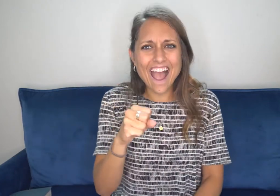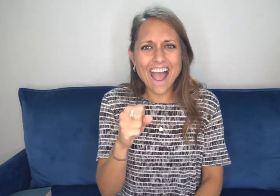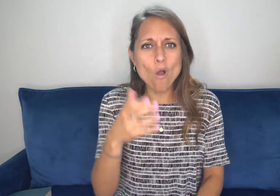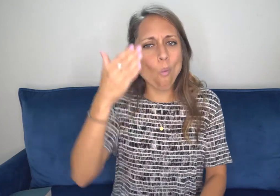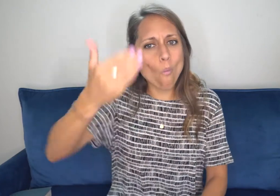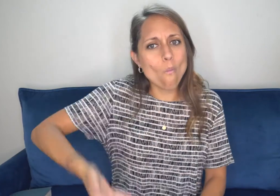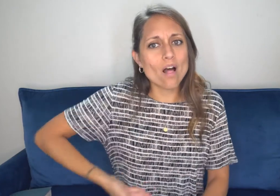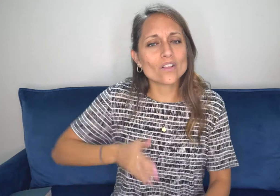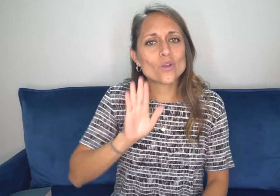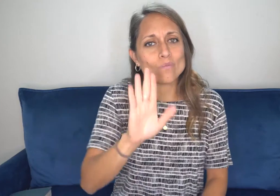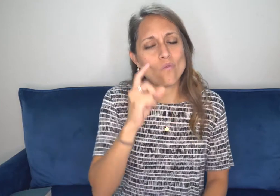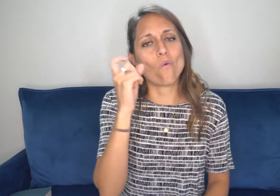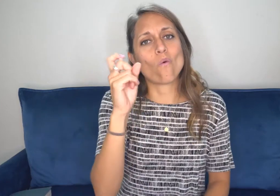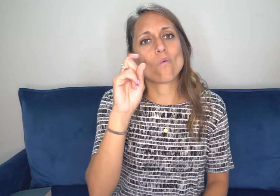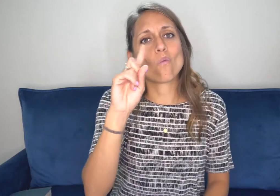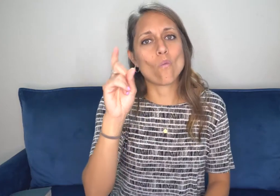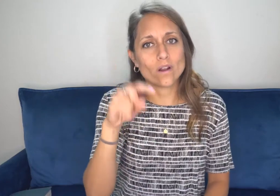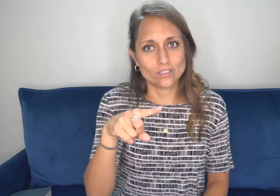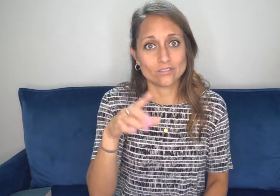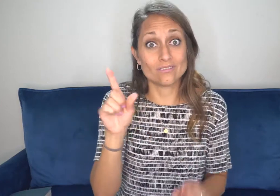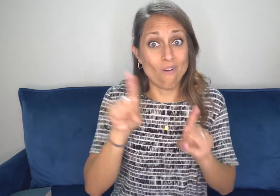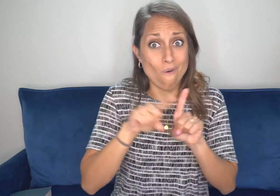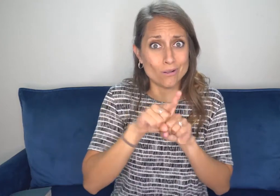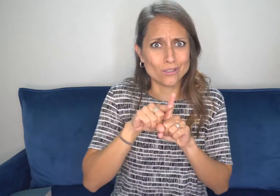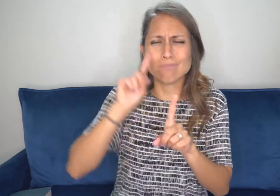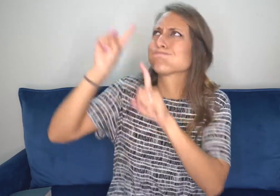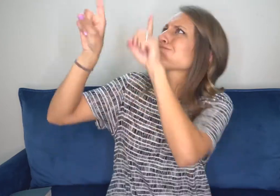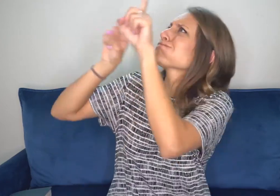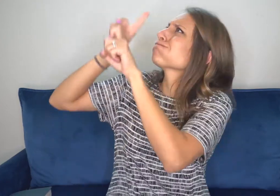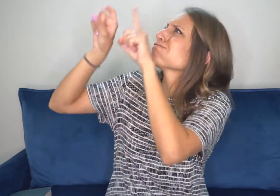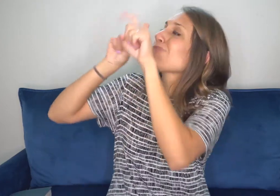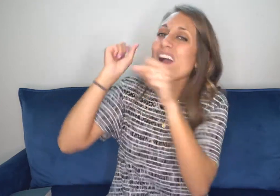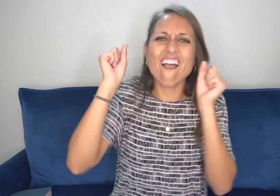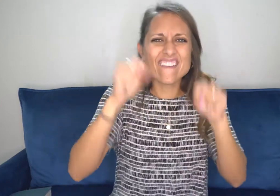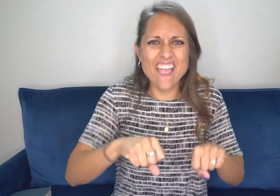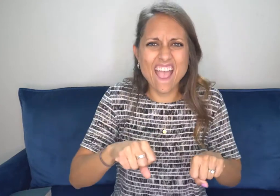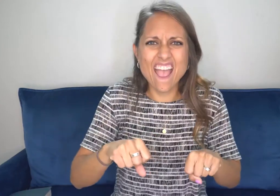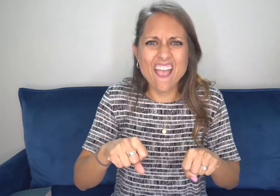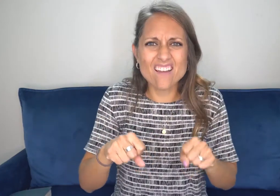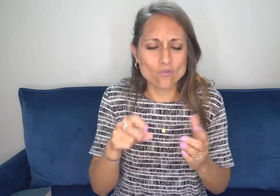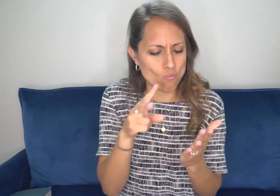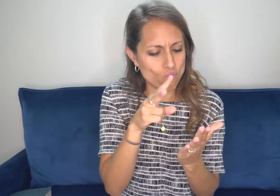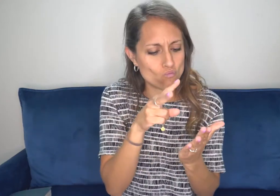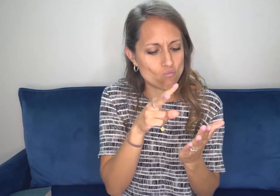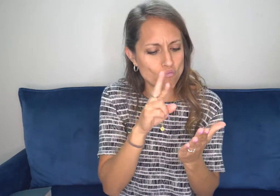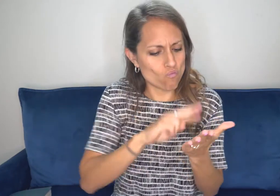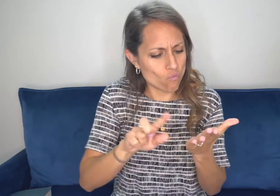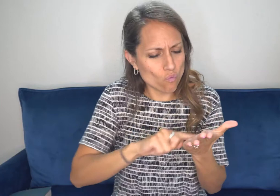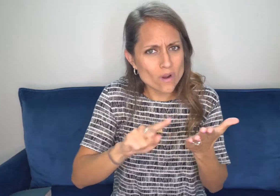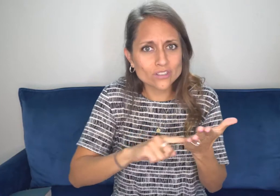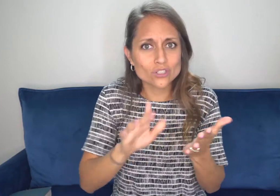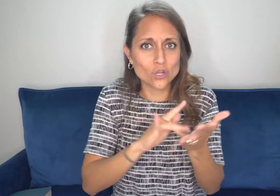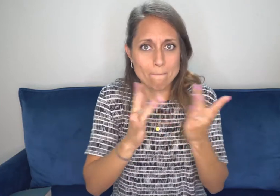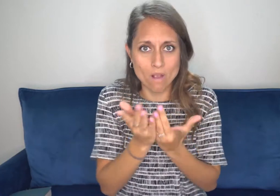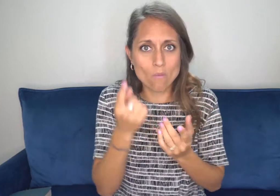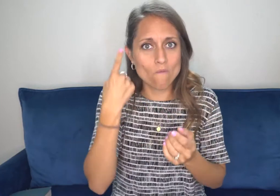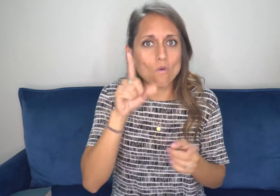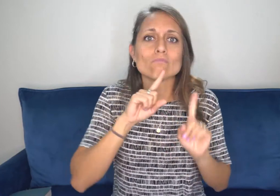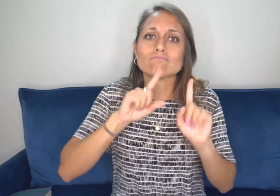please don't hesitate to contact me. Please don't. I welcome your questions. I welcome your